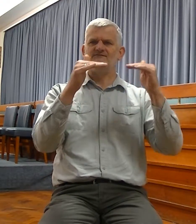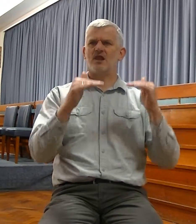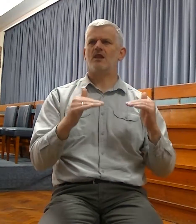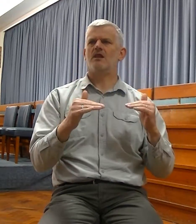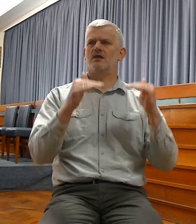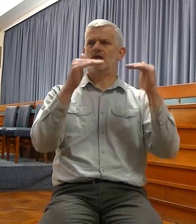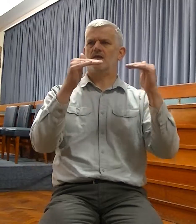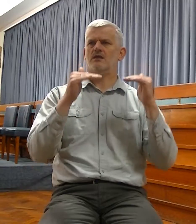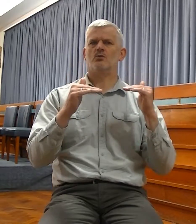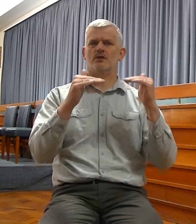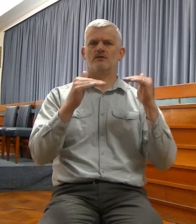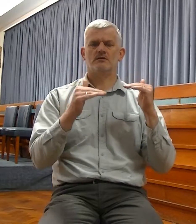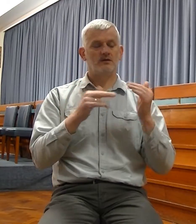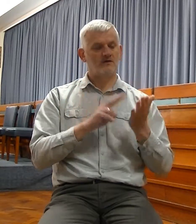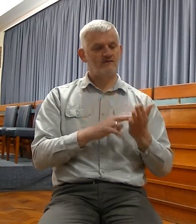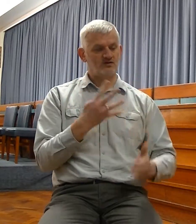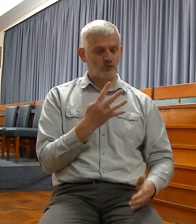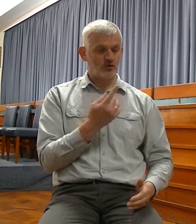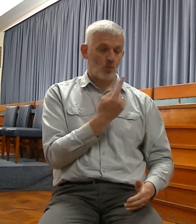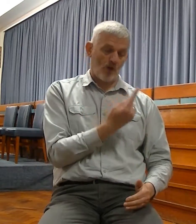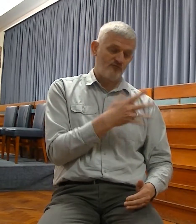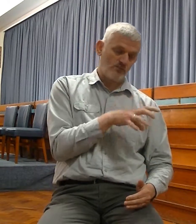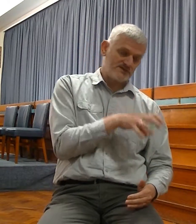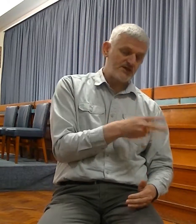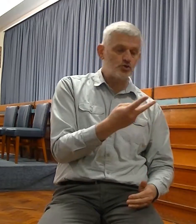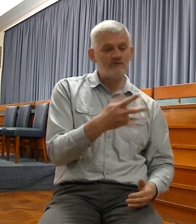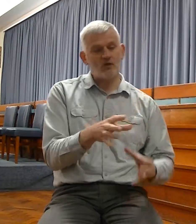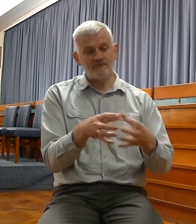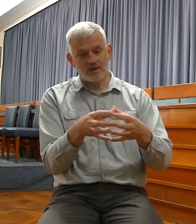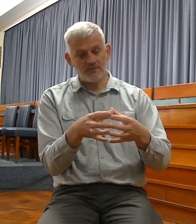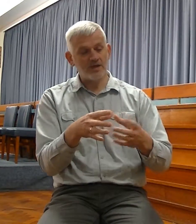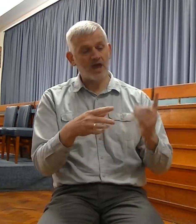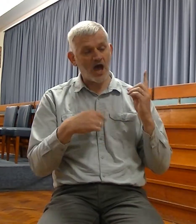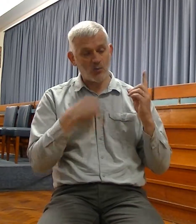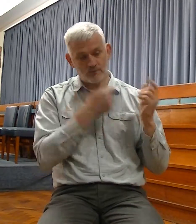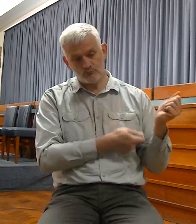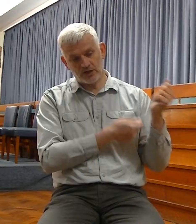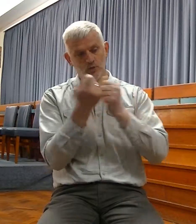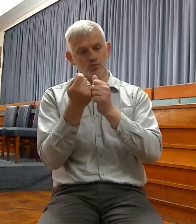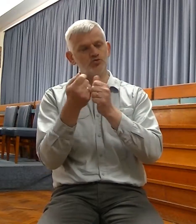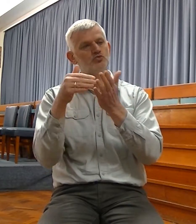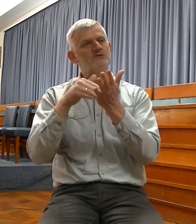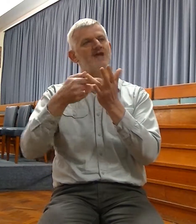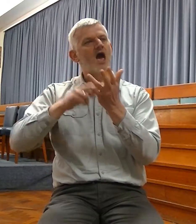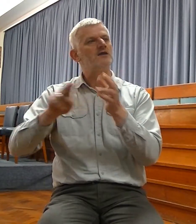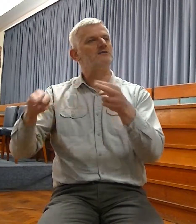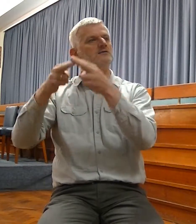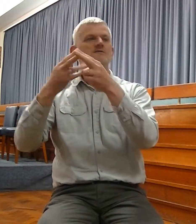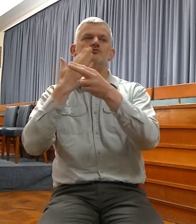one of a city, two of a family, and I will bring you to Zion. There's going to be a literal fulfillment in the